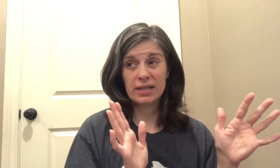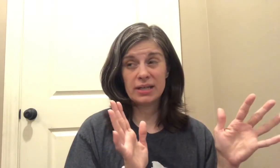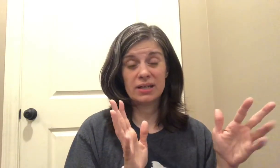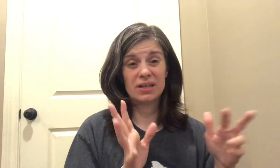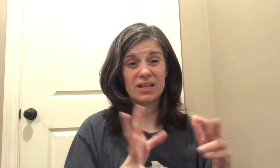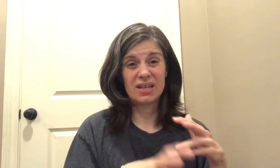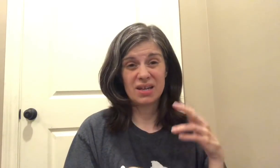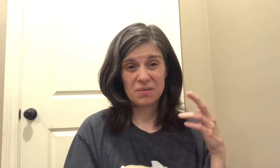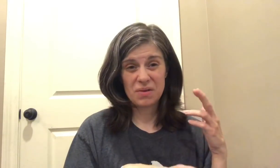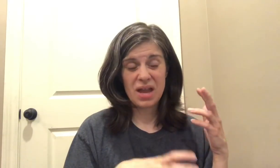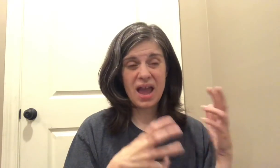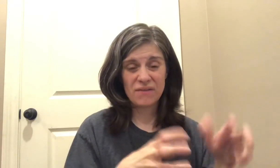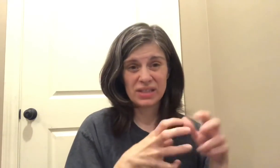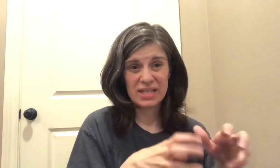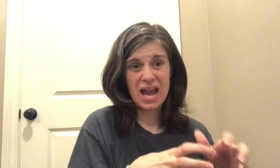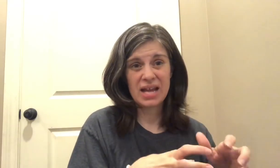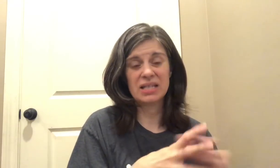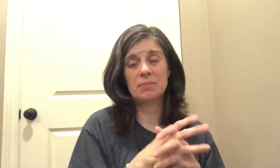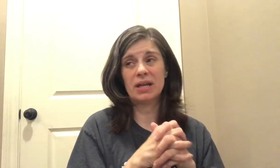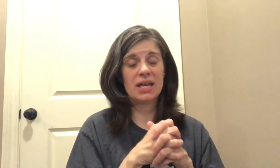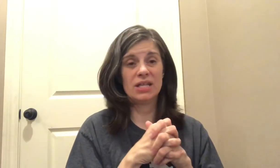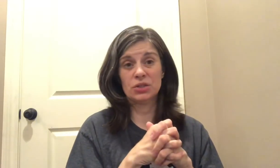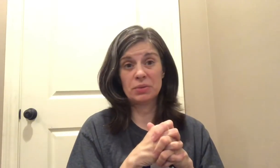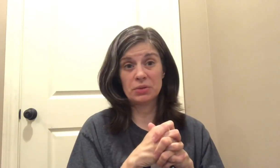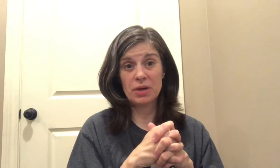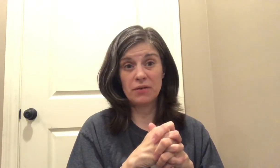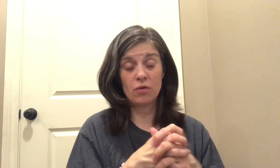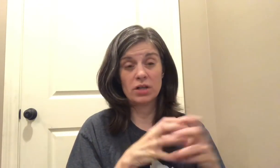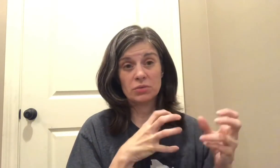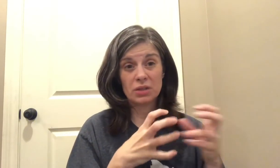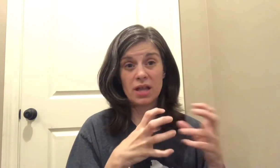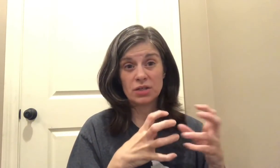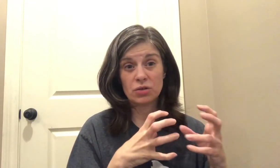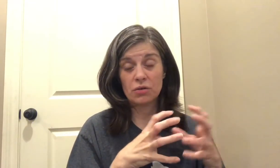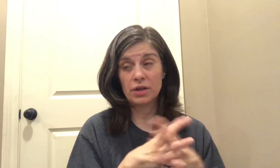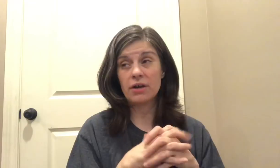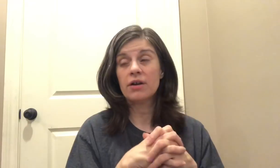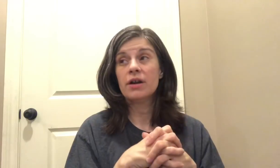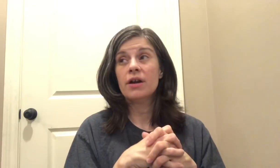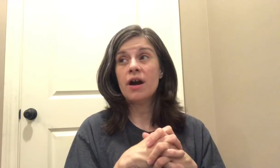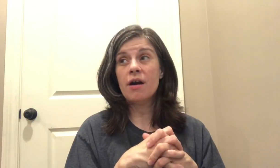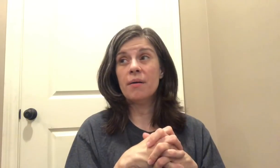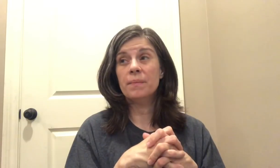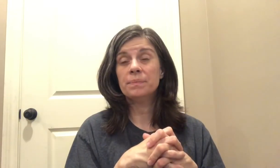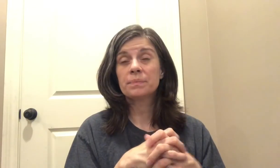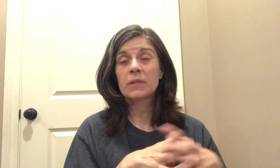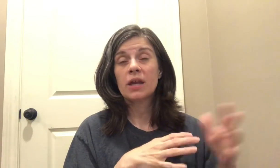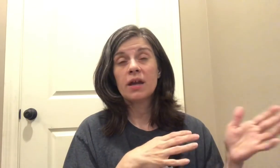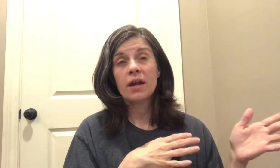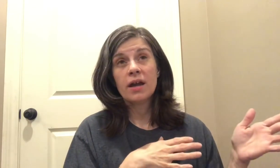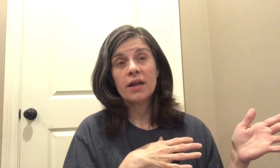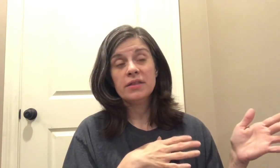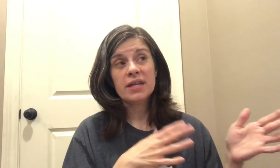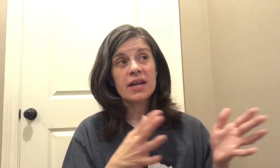heavily academic and he just wasn't ready for it so it was a lot of struggle there um then